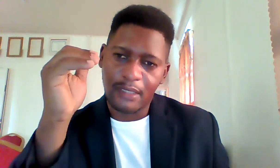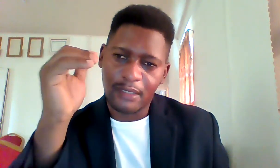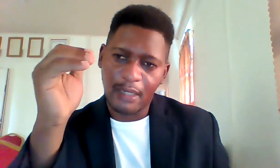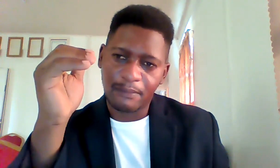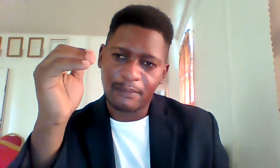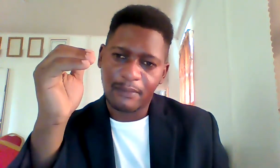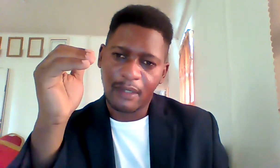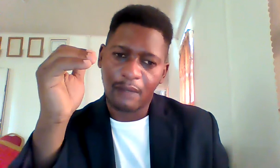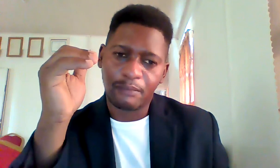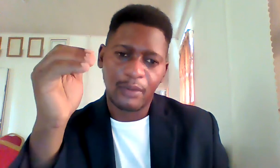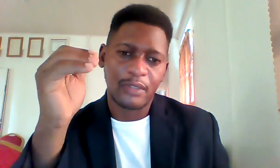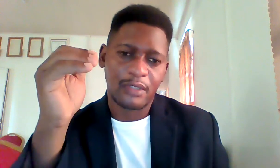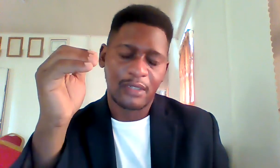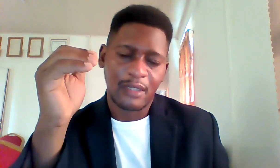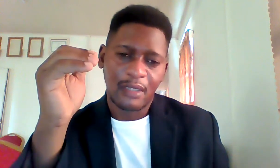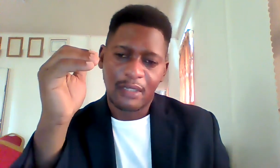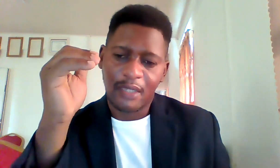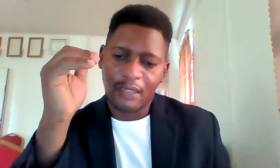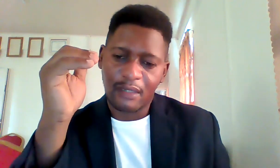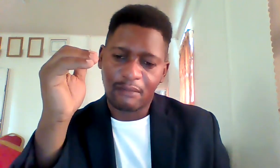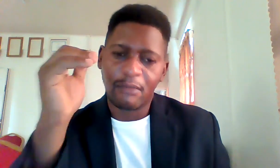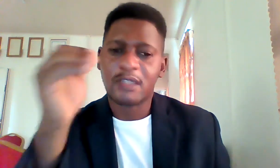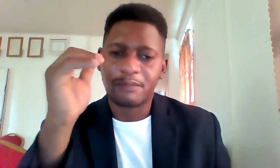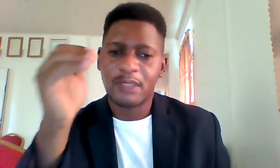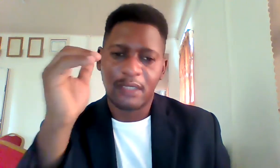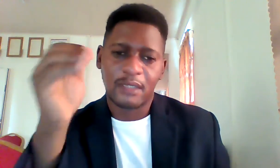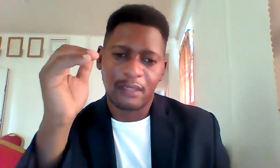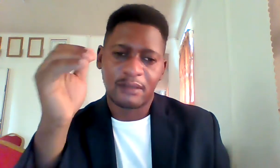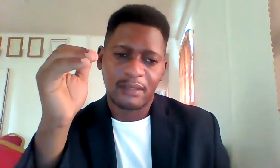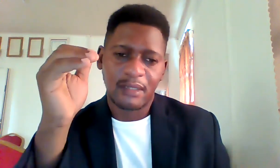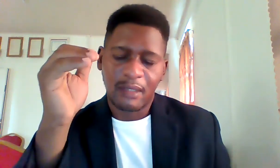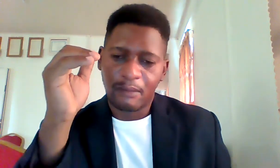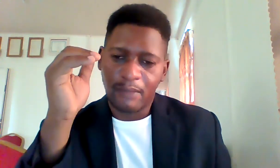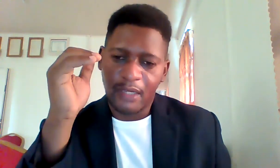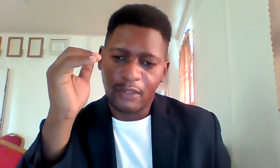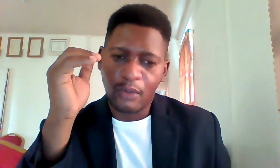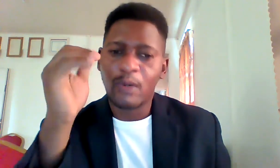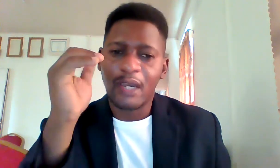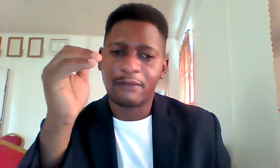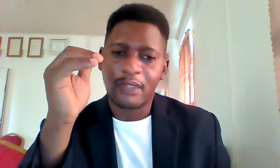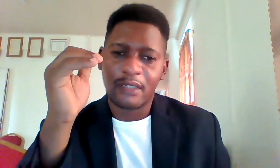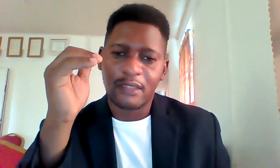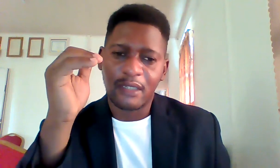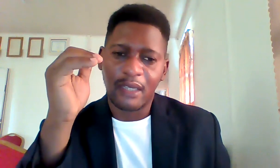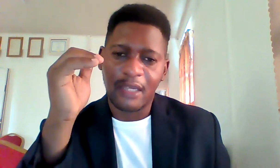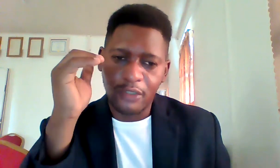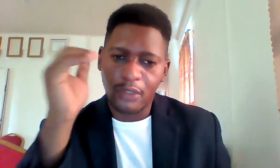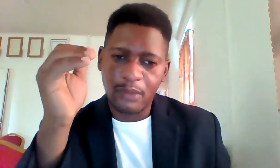-step approach that must be taken by whoever is executing